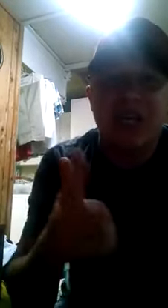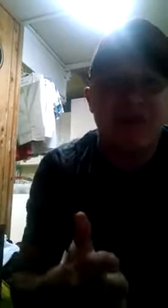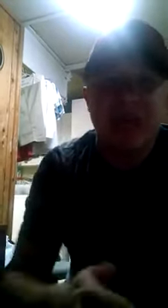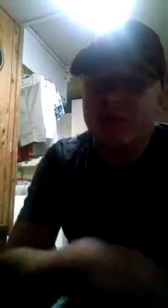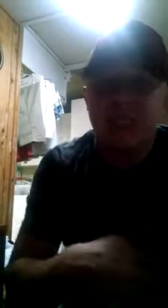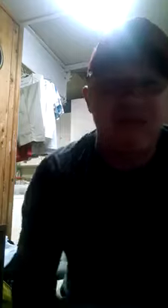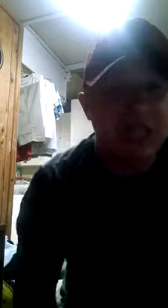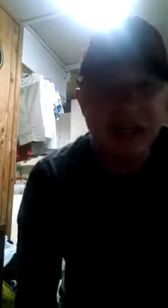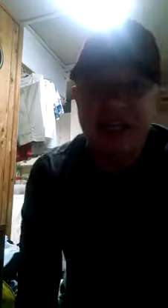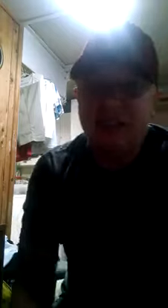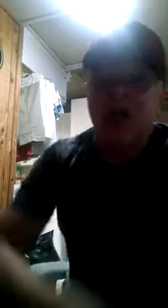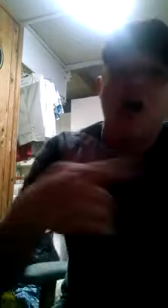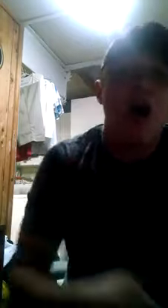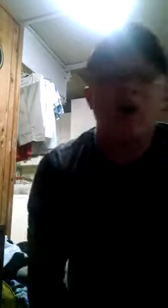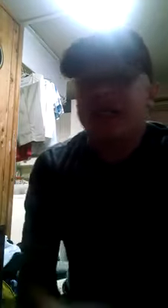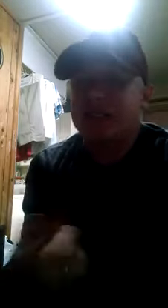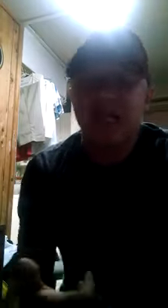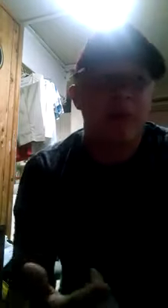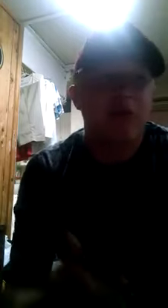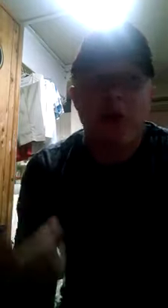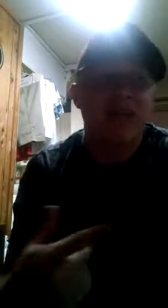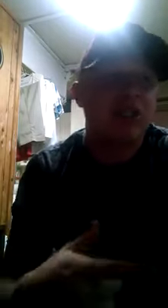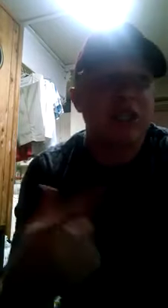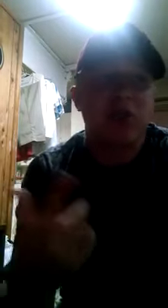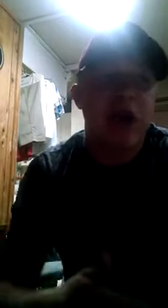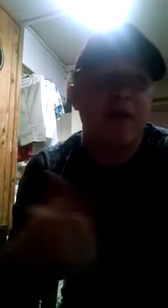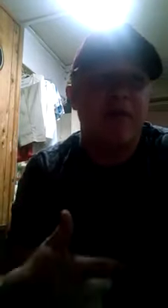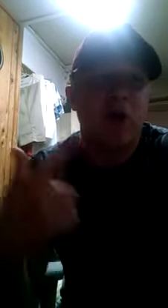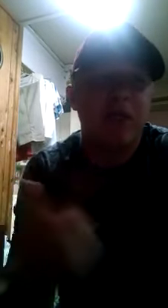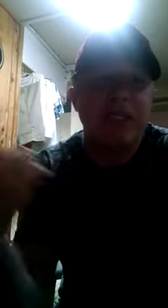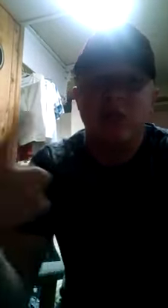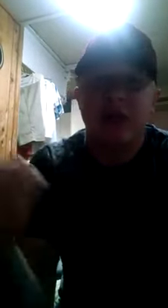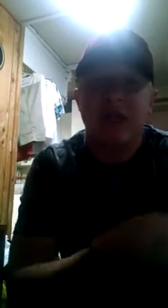give in But definitely this All has to stop before I eventually drop And fall to pieces within